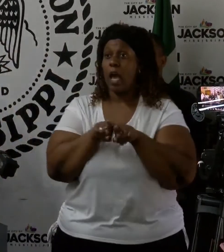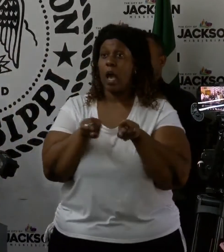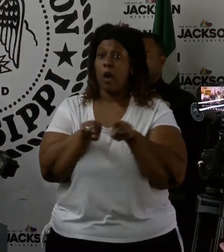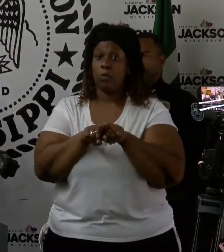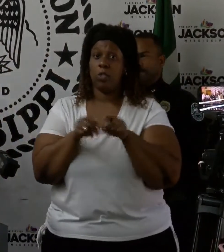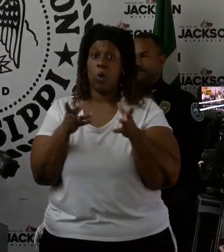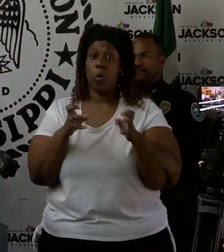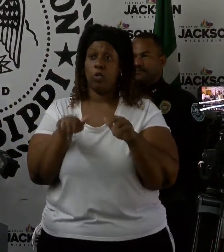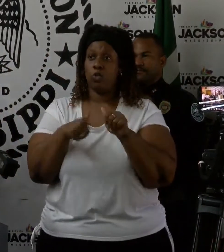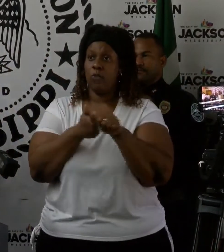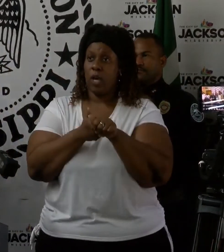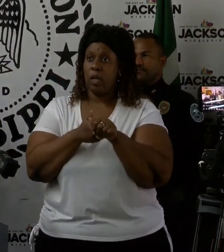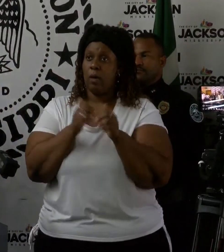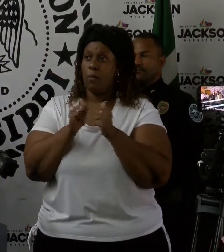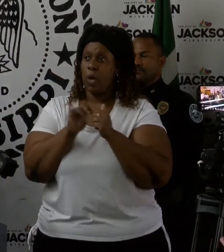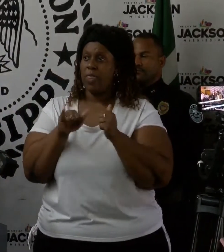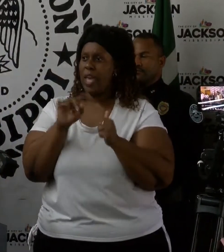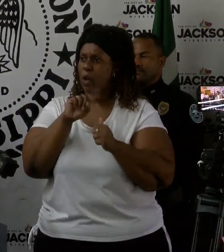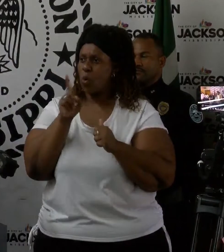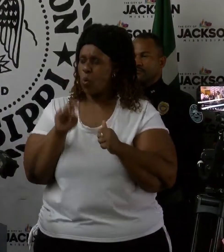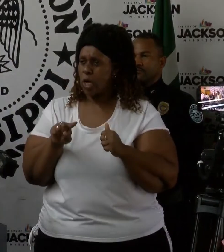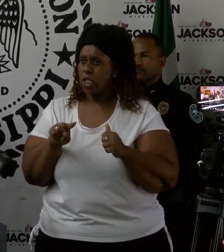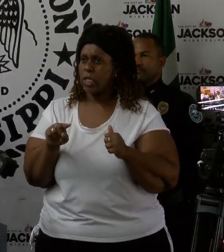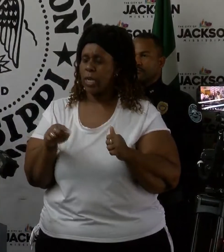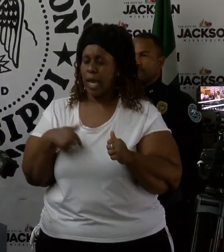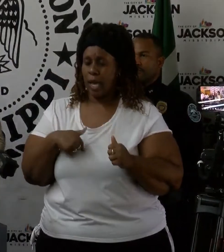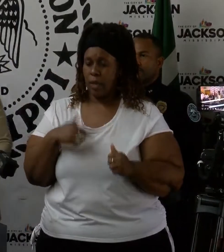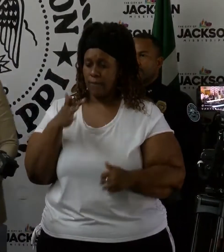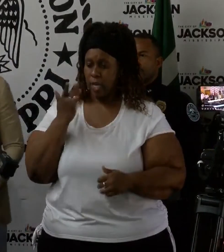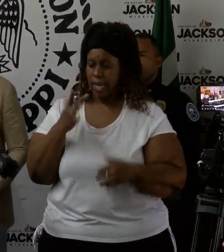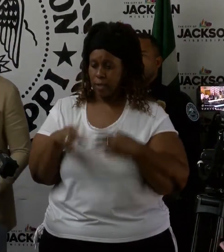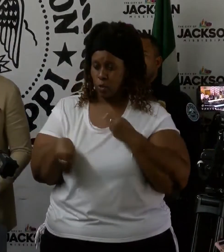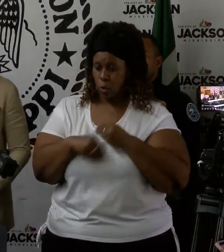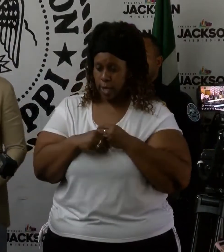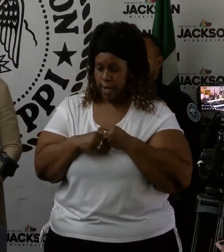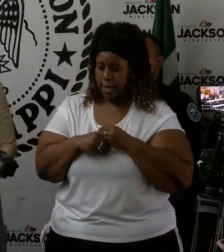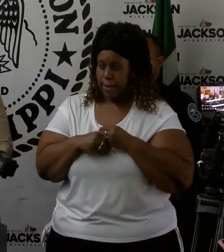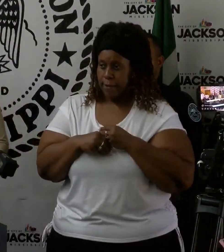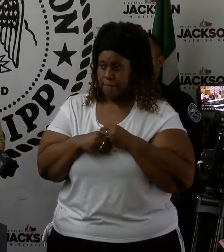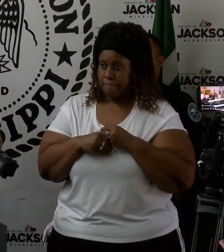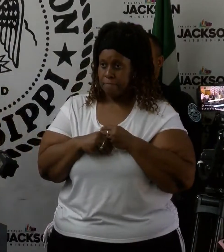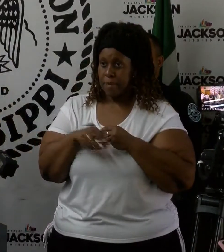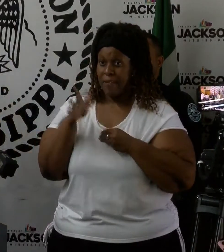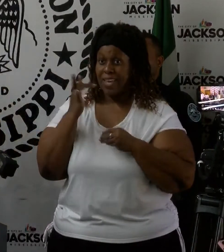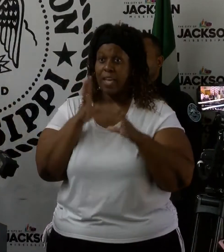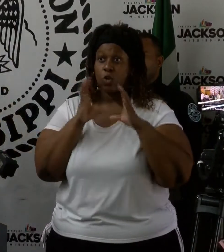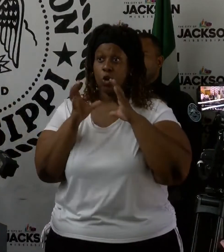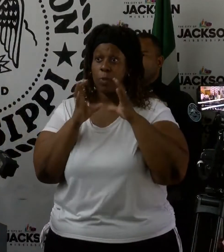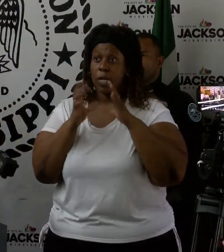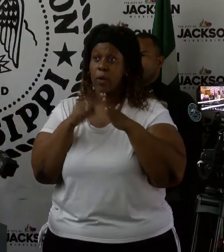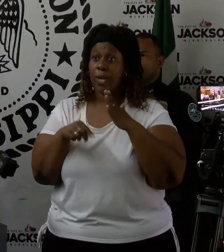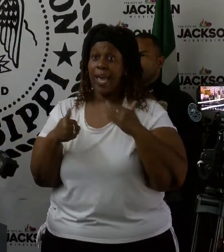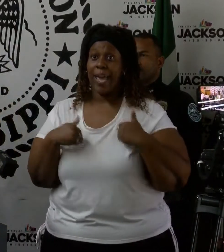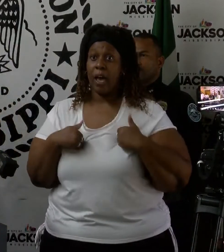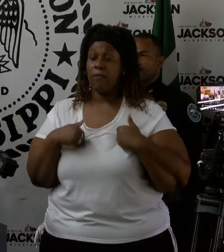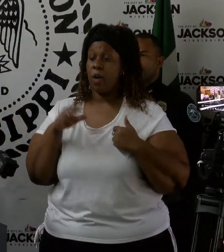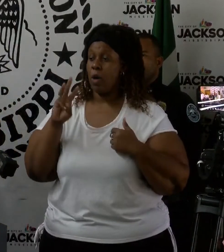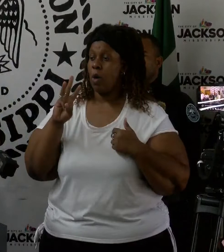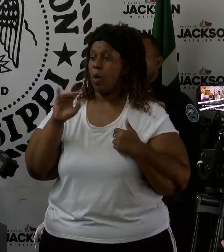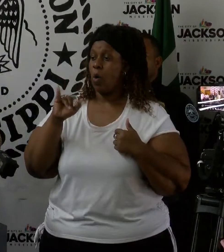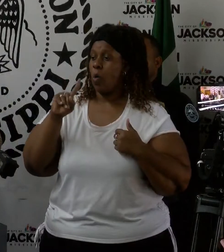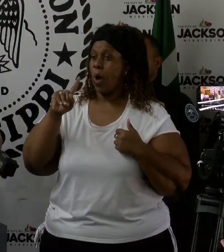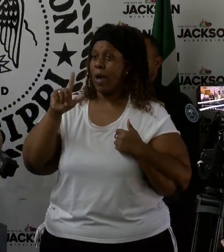to follow up on the earlier question. I neglected to, you know, communicate the note that I received. Wildlife and